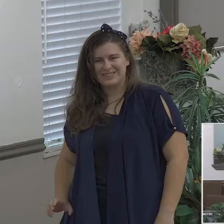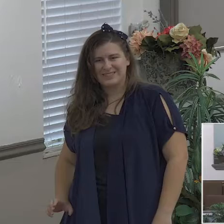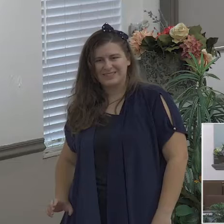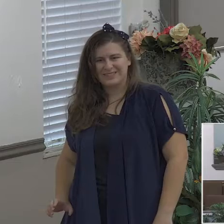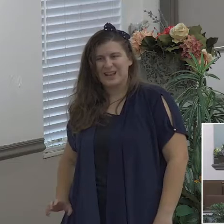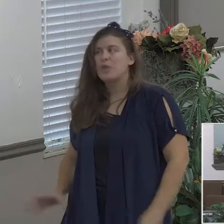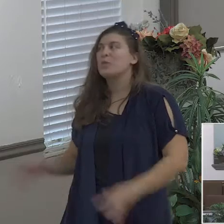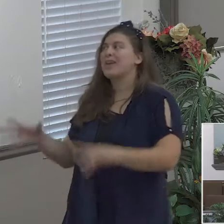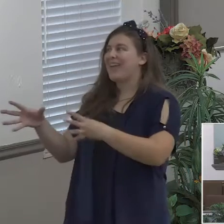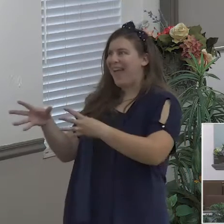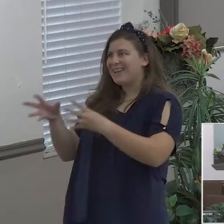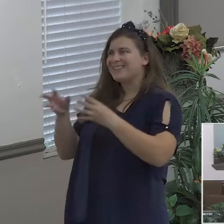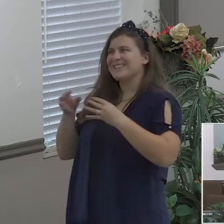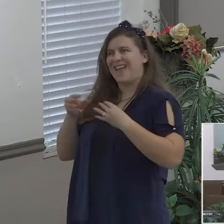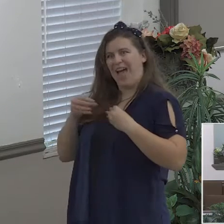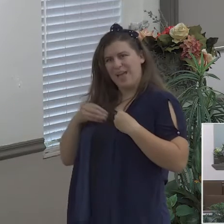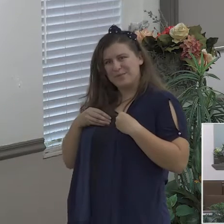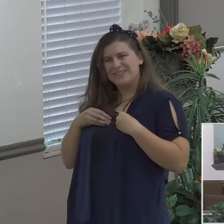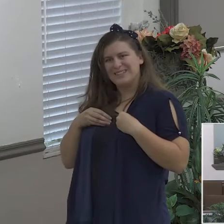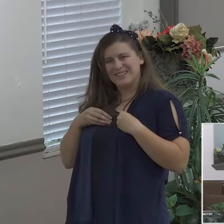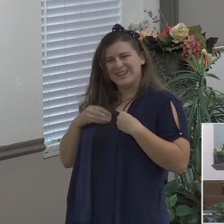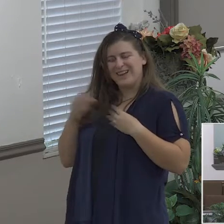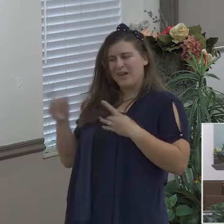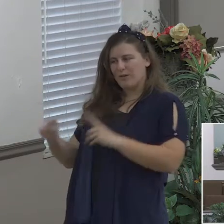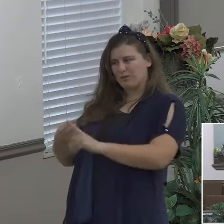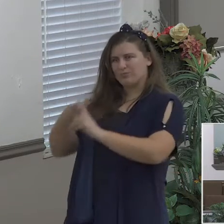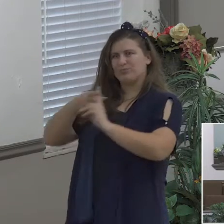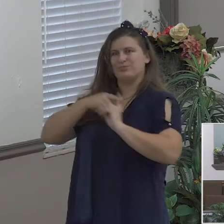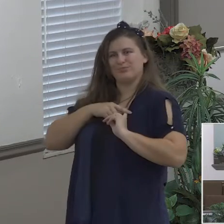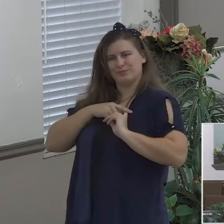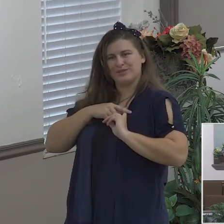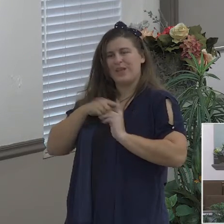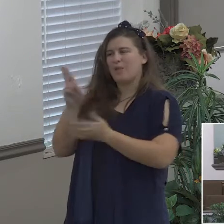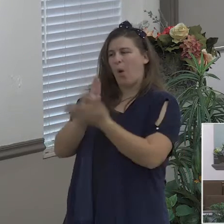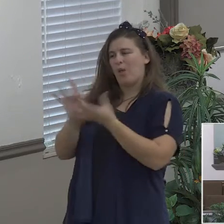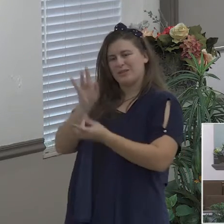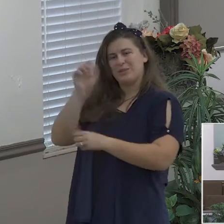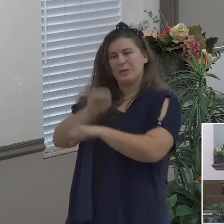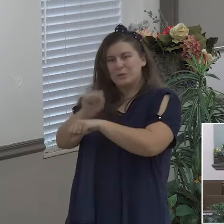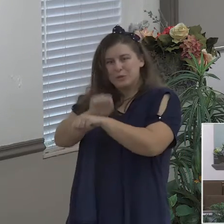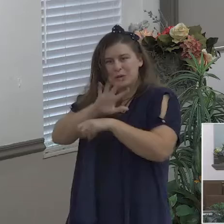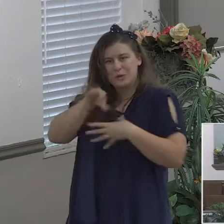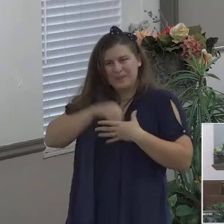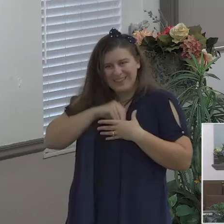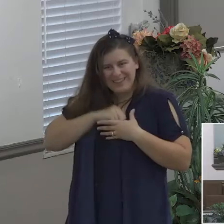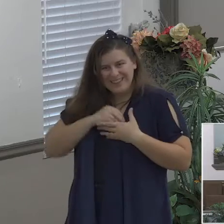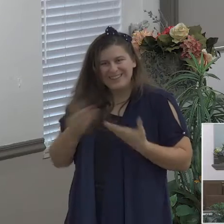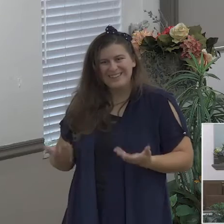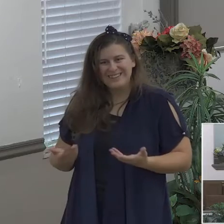listening to me I was thinking I was thinking honestly about my own situation